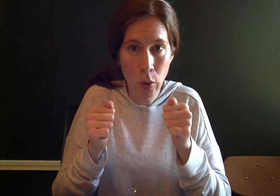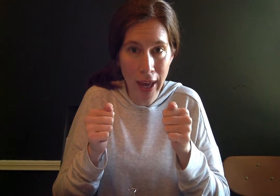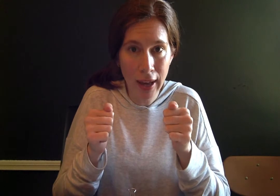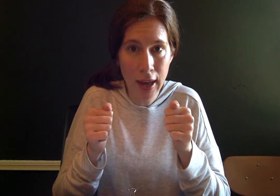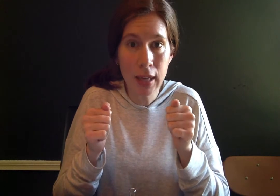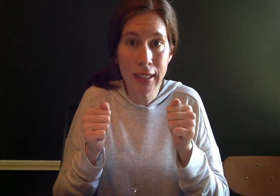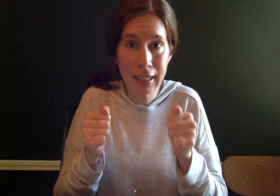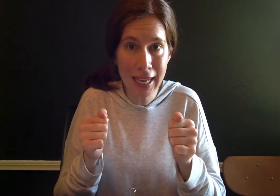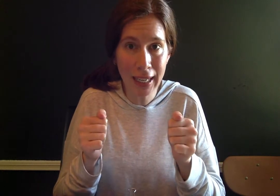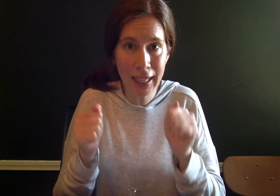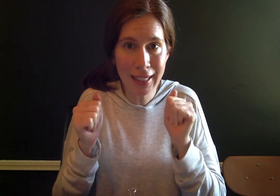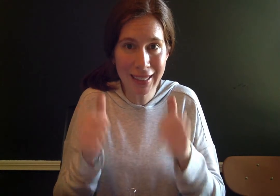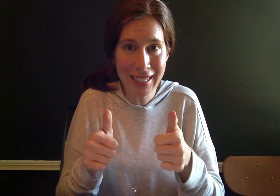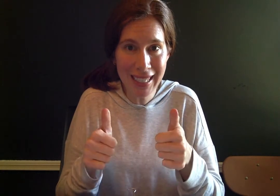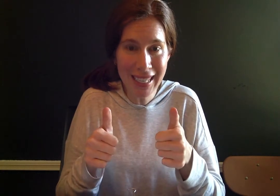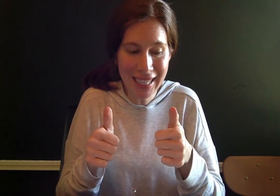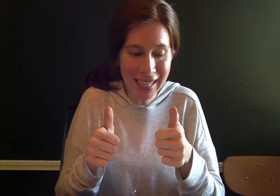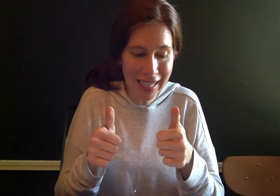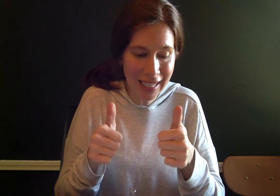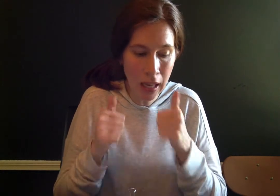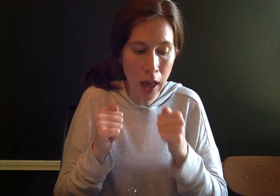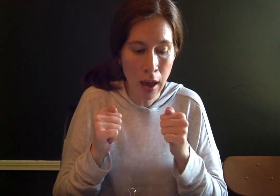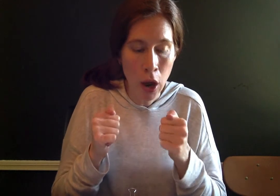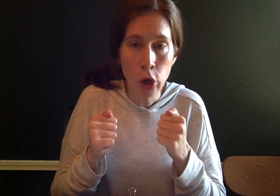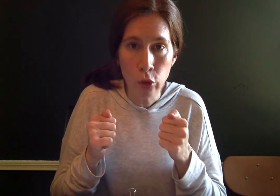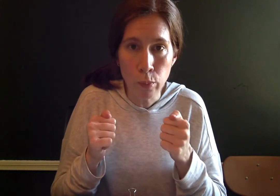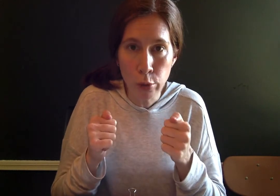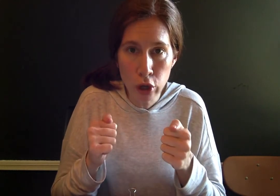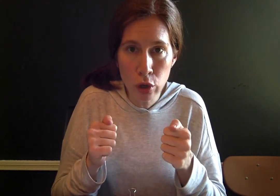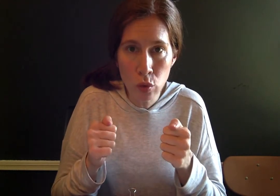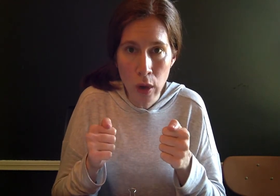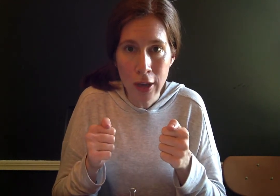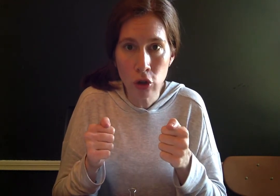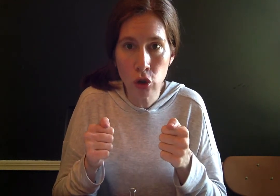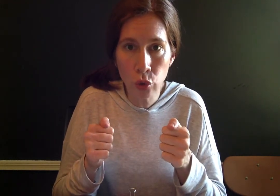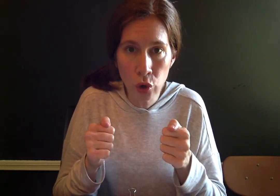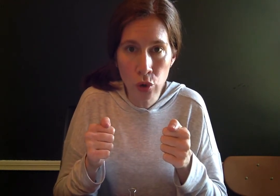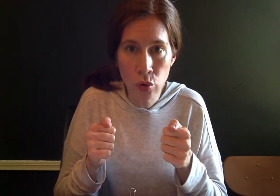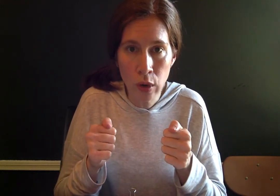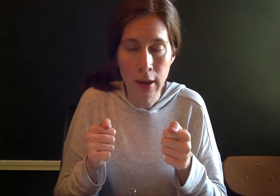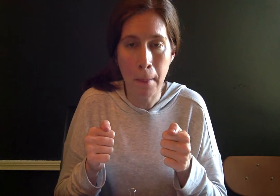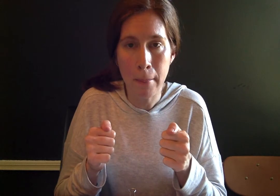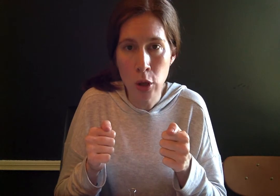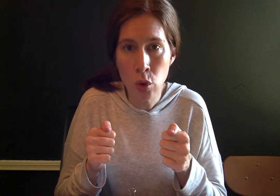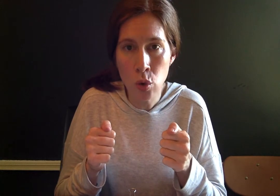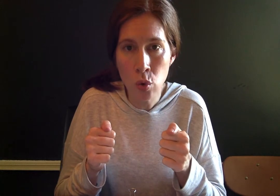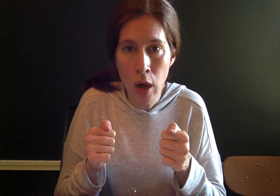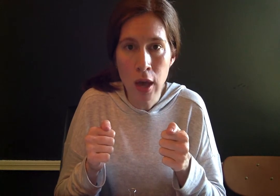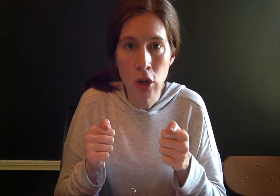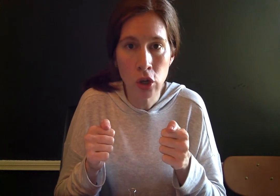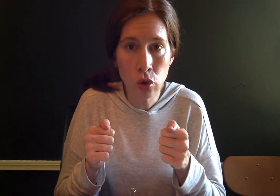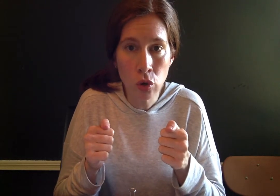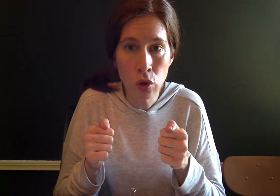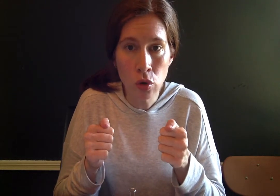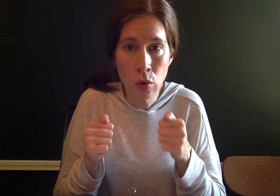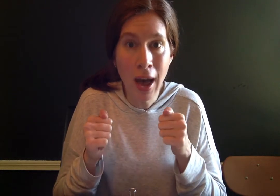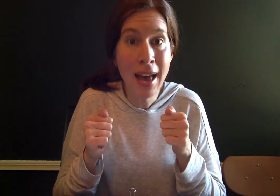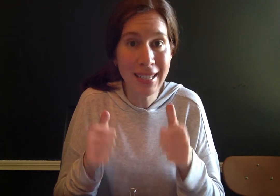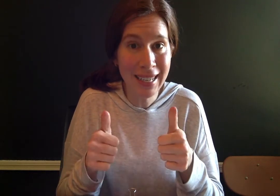Quick stick. Ding, ding, ding. Blue true. Blue true. Ding,